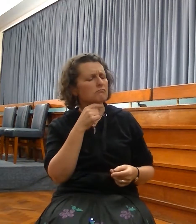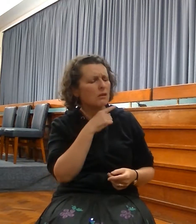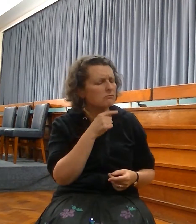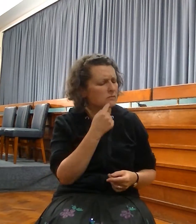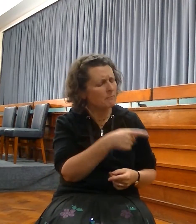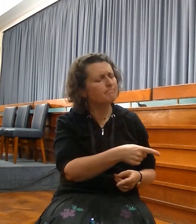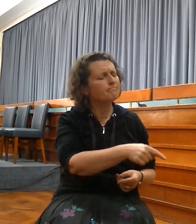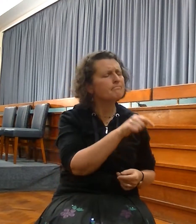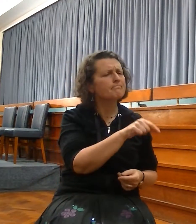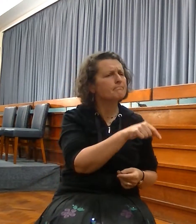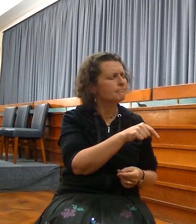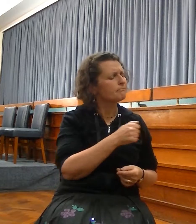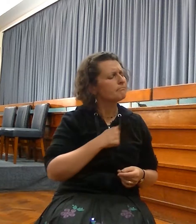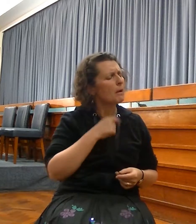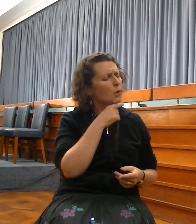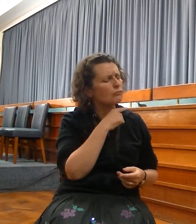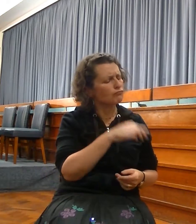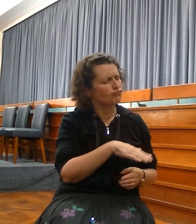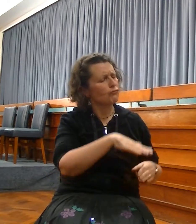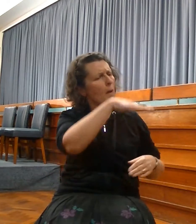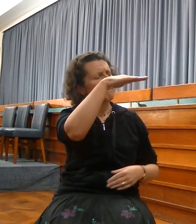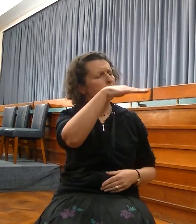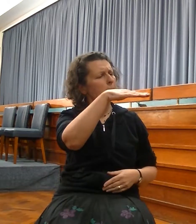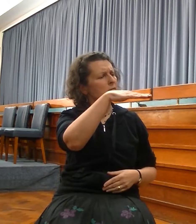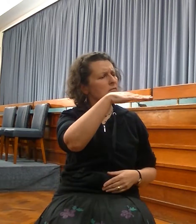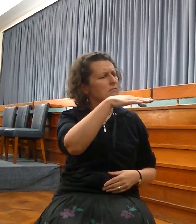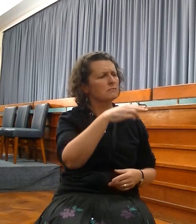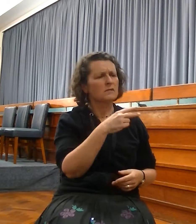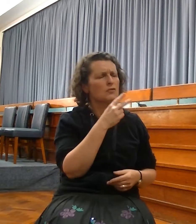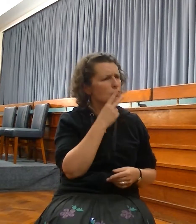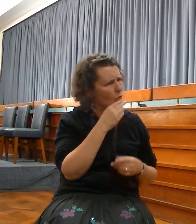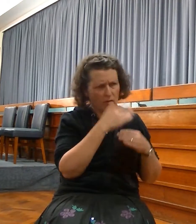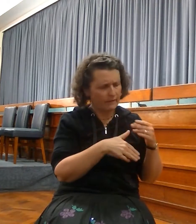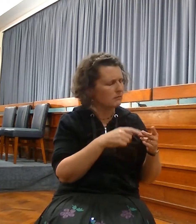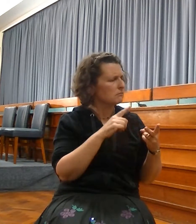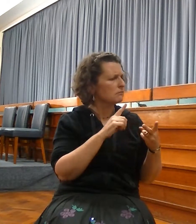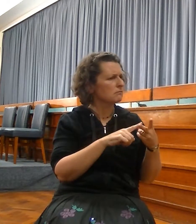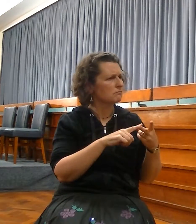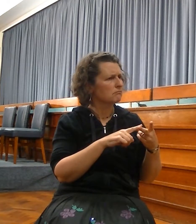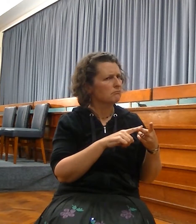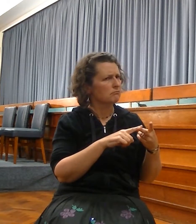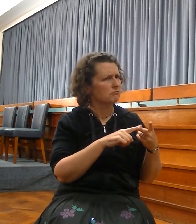as you grow up, if you never smoke, when you go through a teenage and you never smoke,